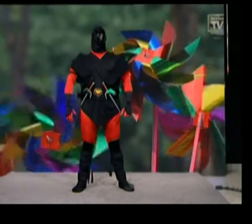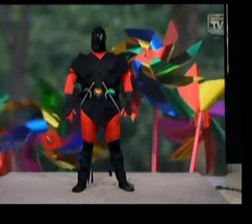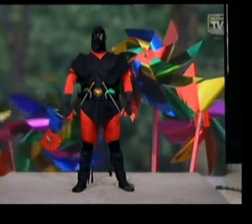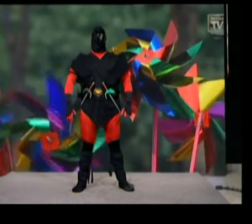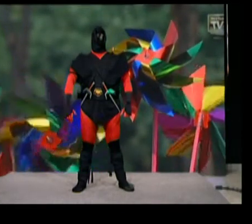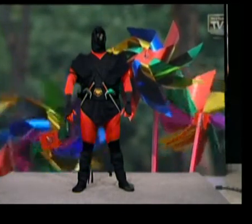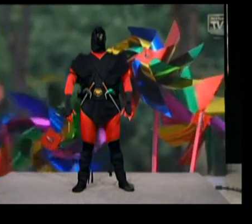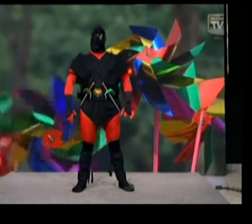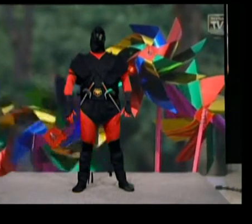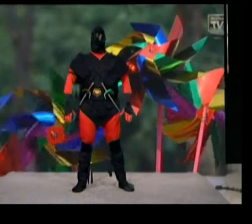The end.